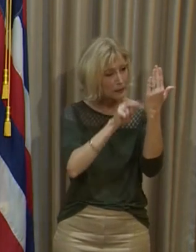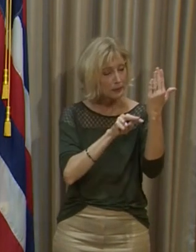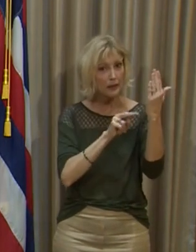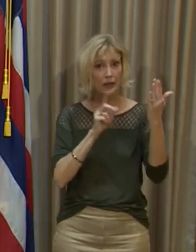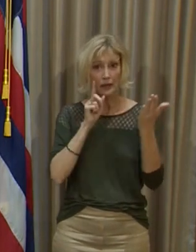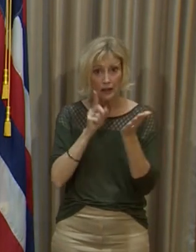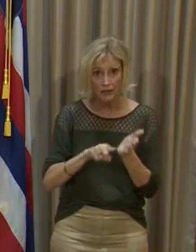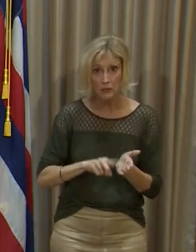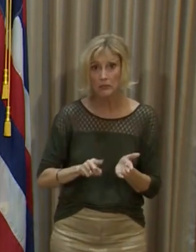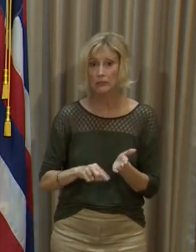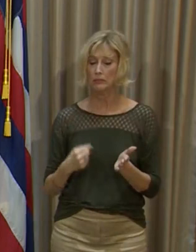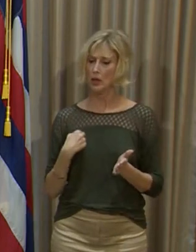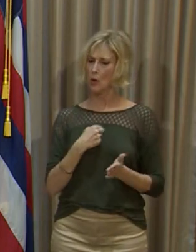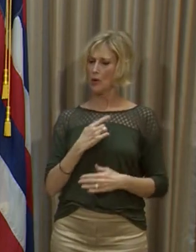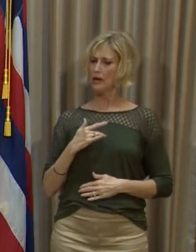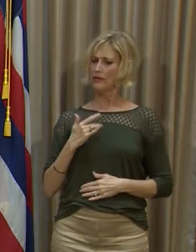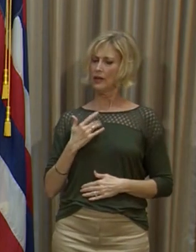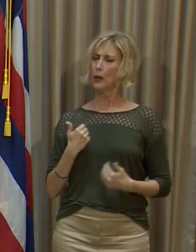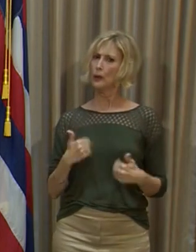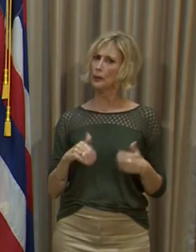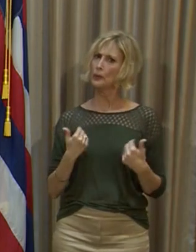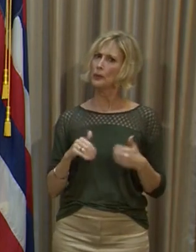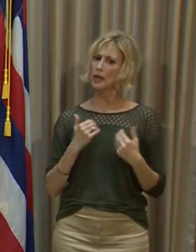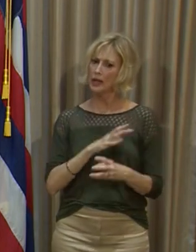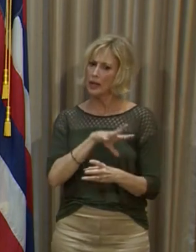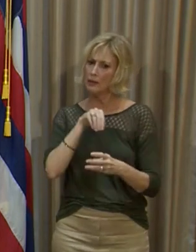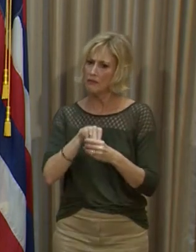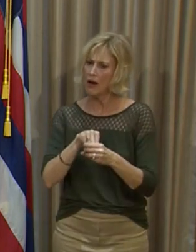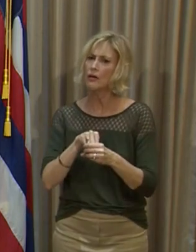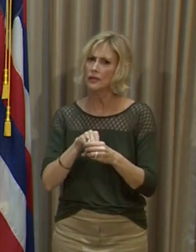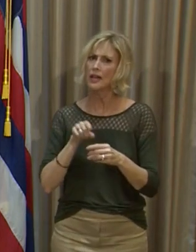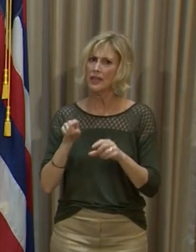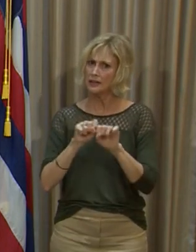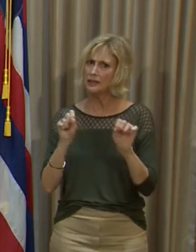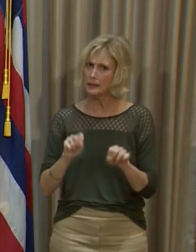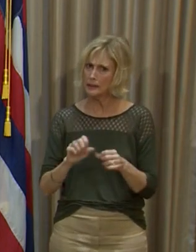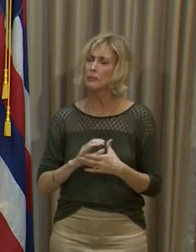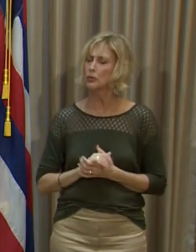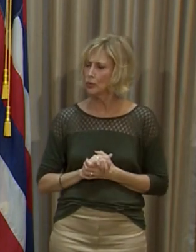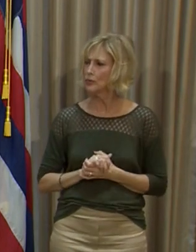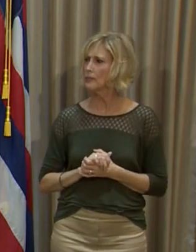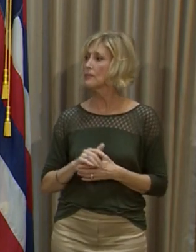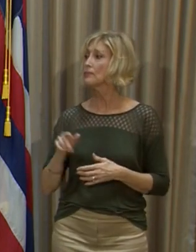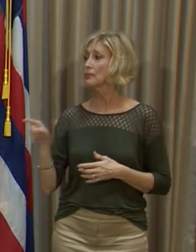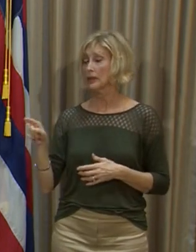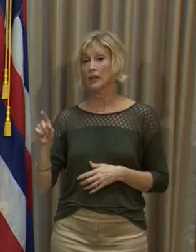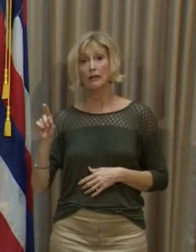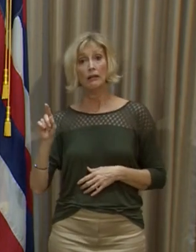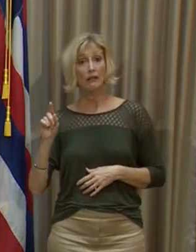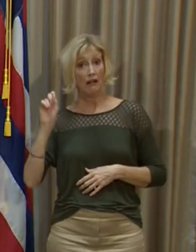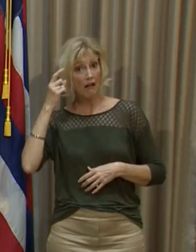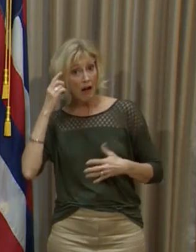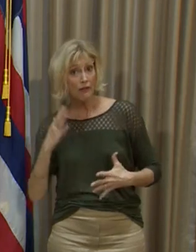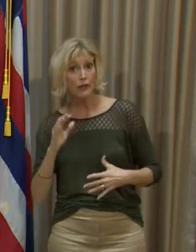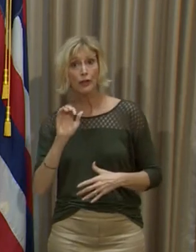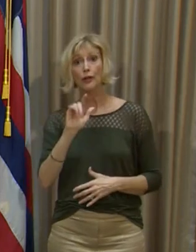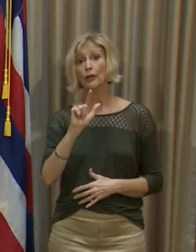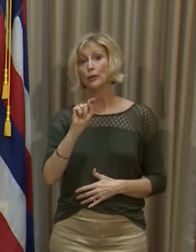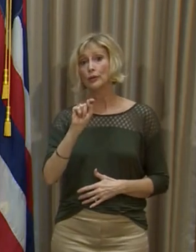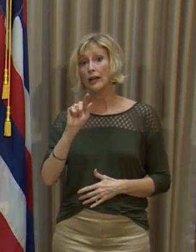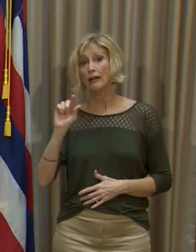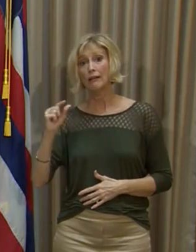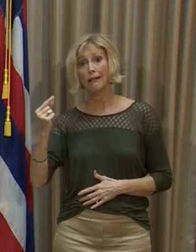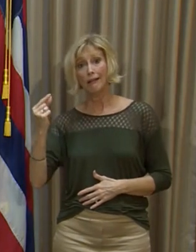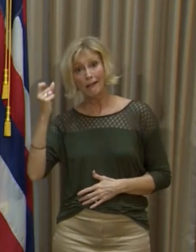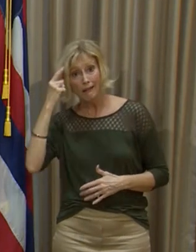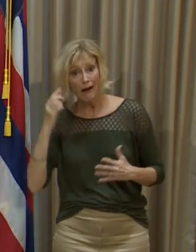to be part of this system. And we hope that following the measures which the governor and lieutenant governor have described, that maybe we can keep this under